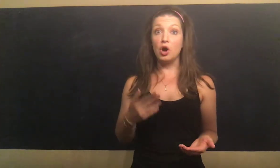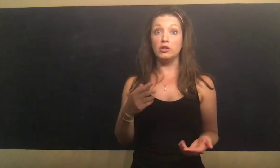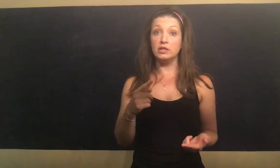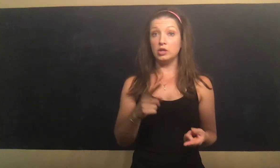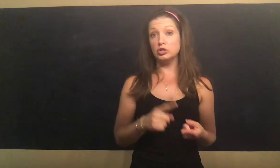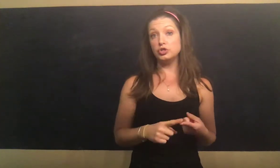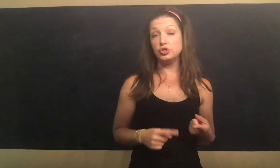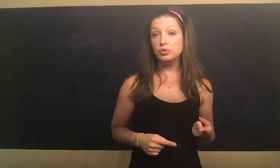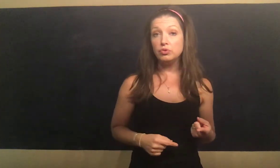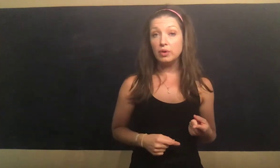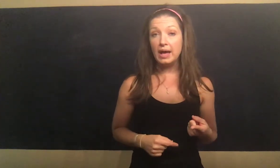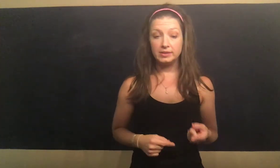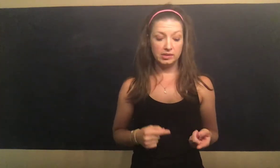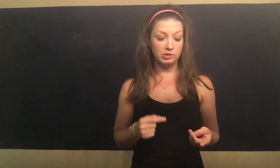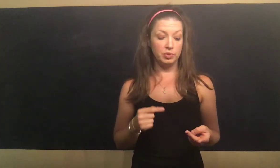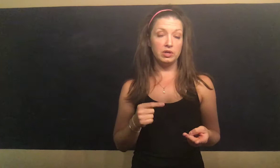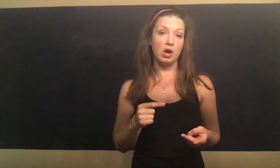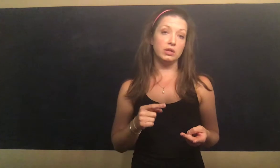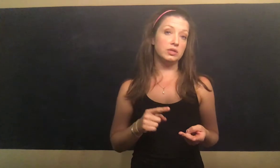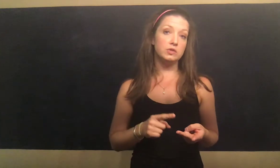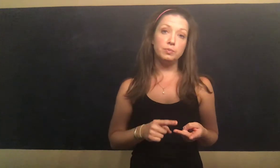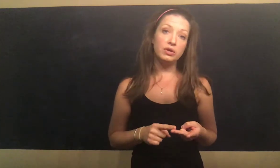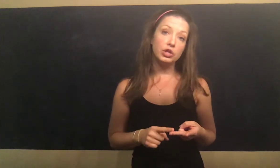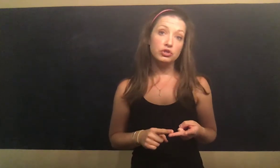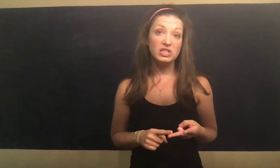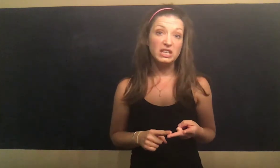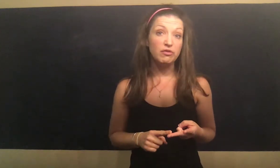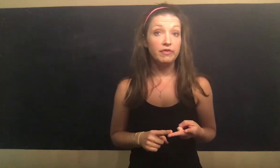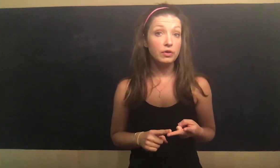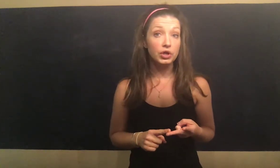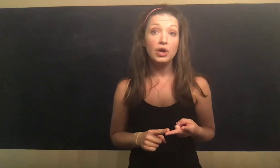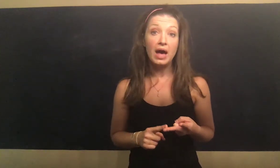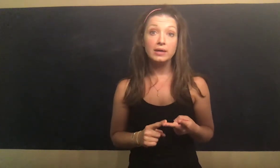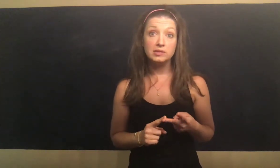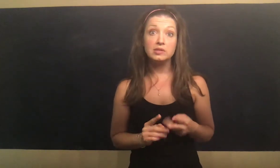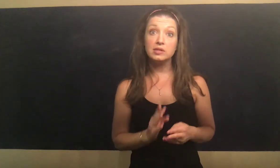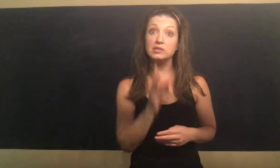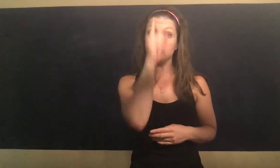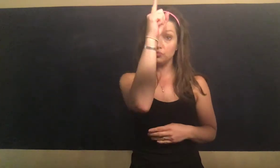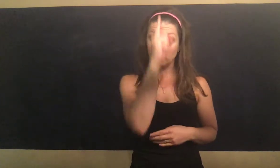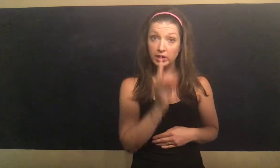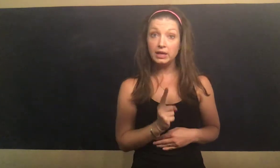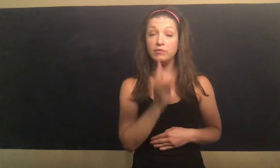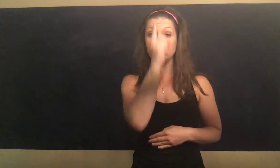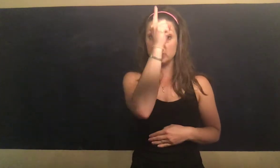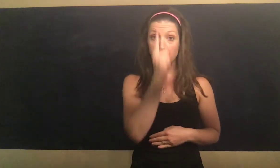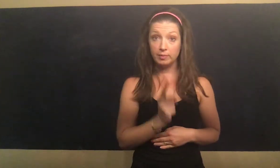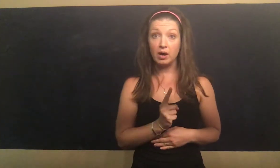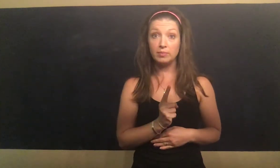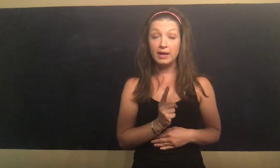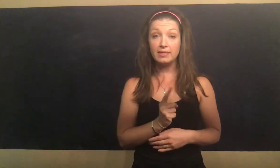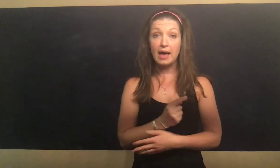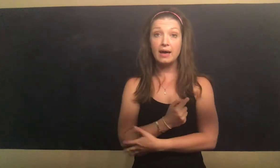call it a longitudinal axis. We could call it the superior to inferior axis, because it's running from top to bottom like that.